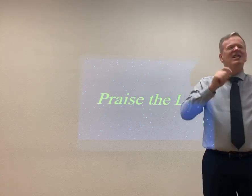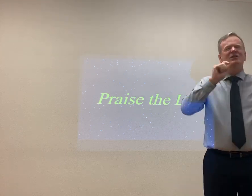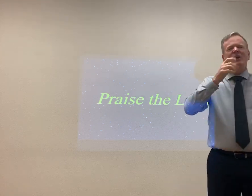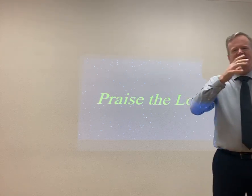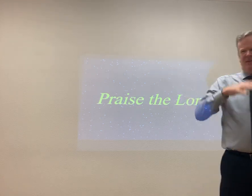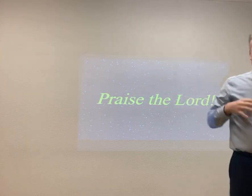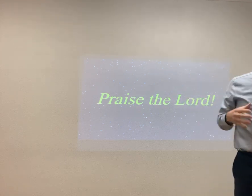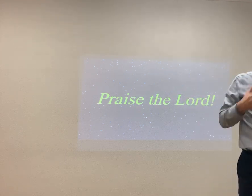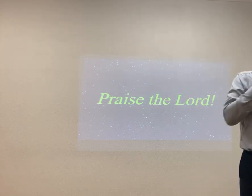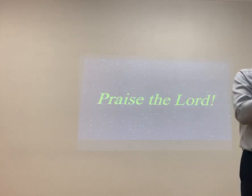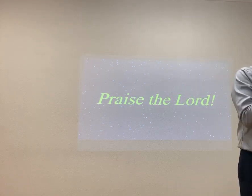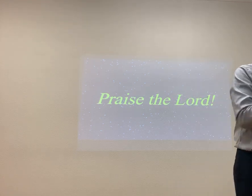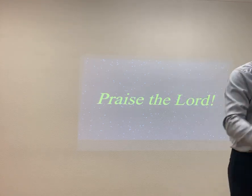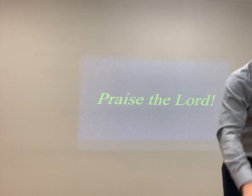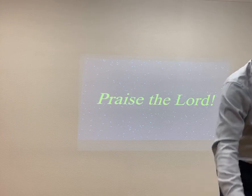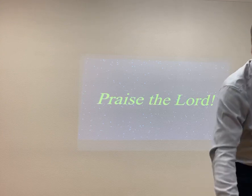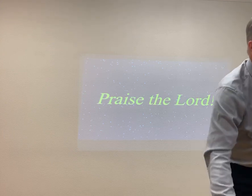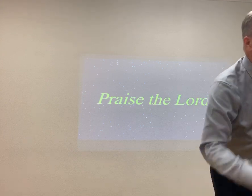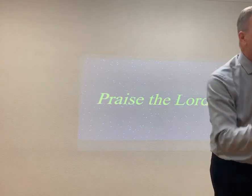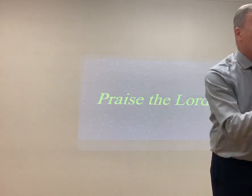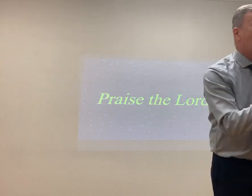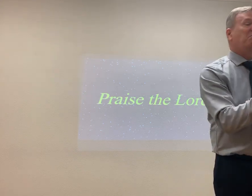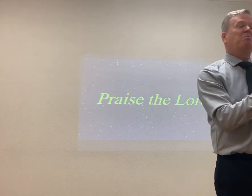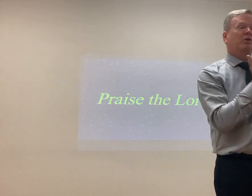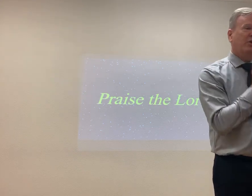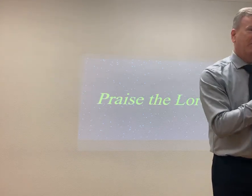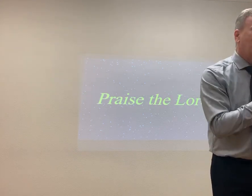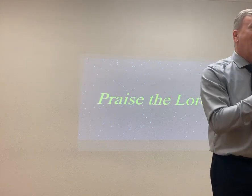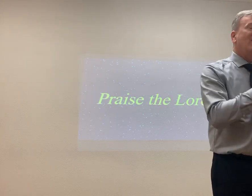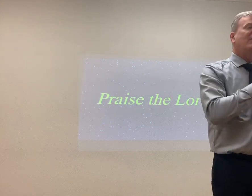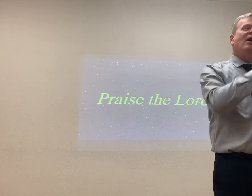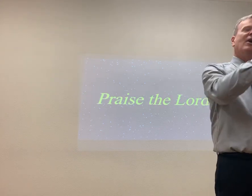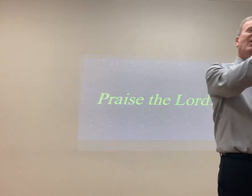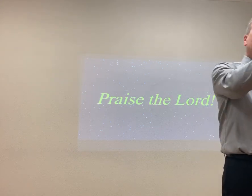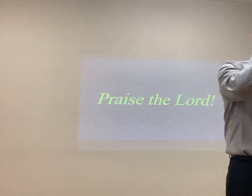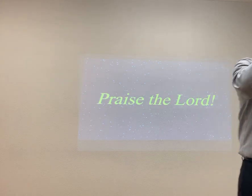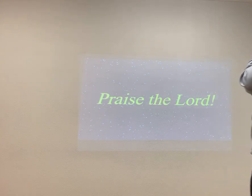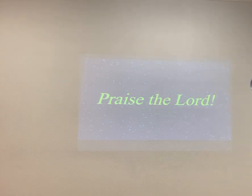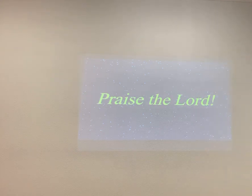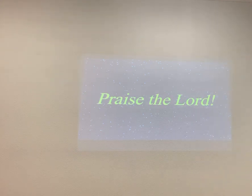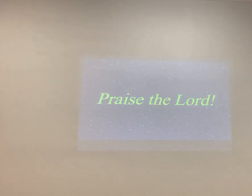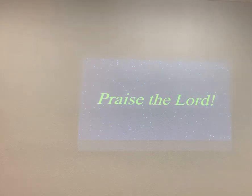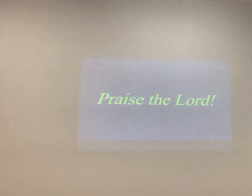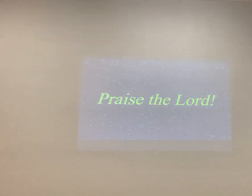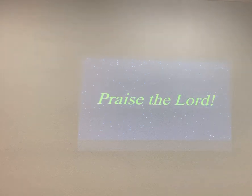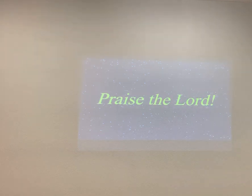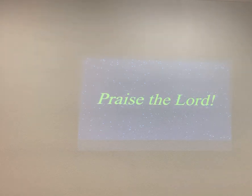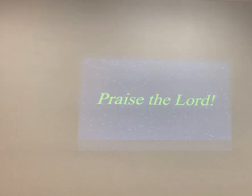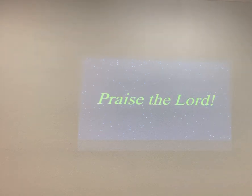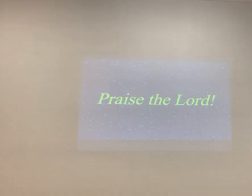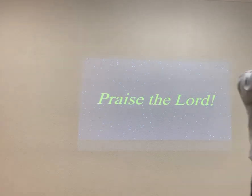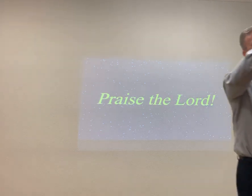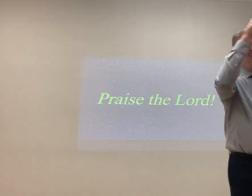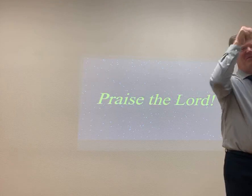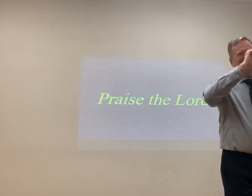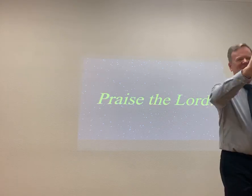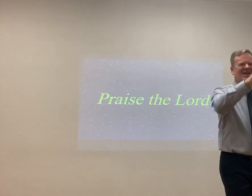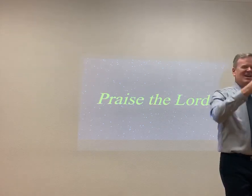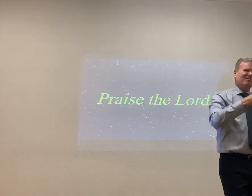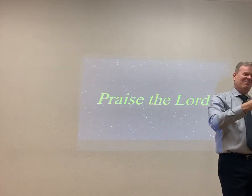No, she's cool. She's cool. She's good with her Bible. We talk a lot. Oh, also Pam, right? Pam? Yes. It's good to see Pam. I remember